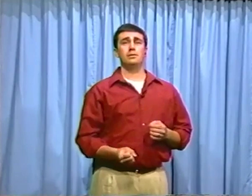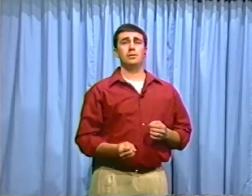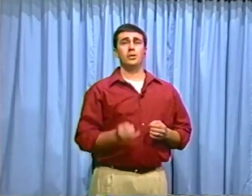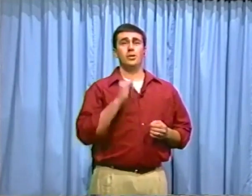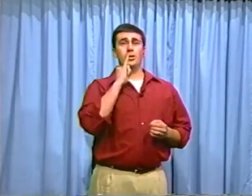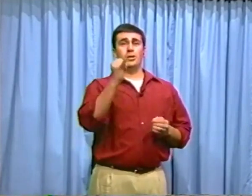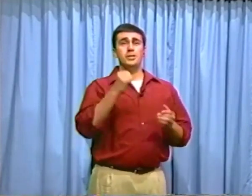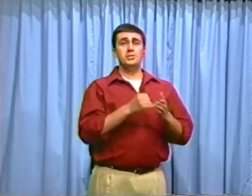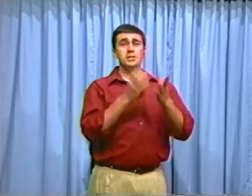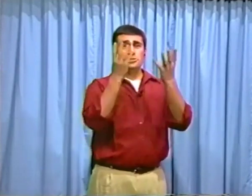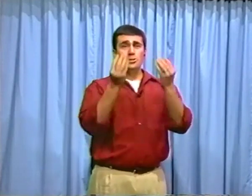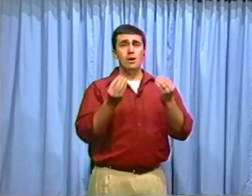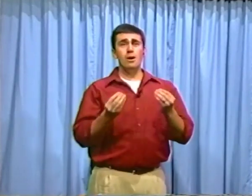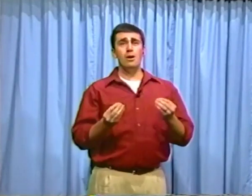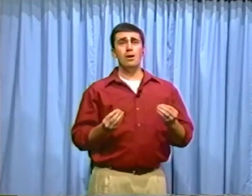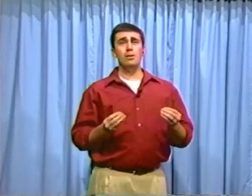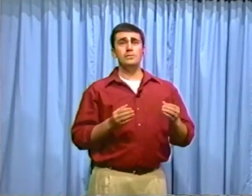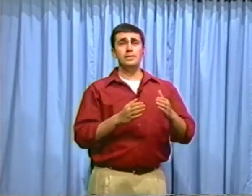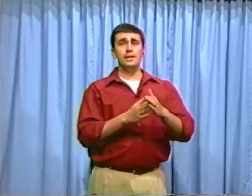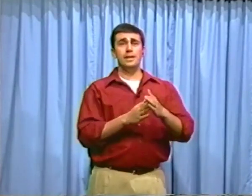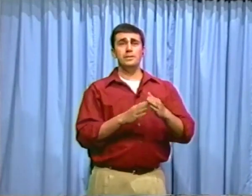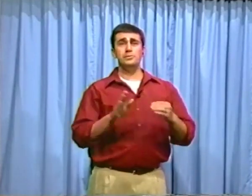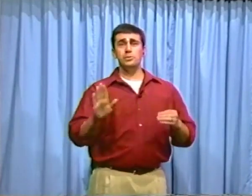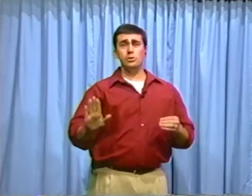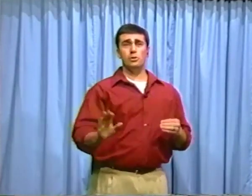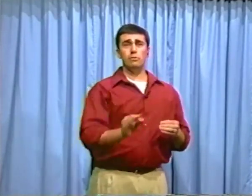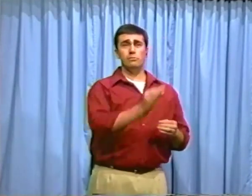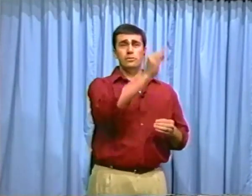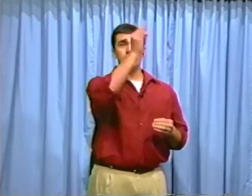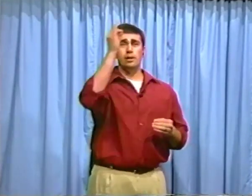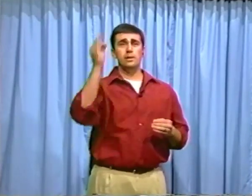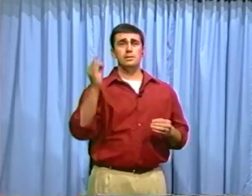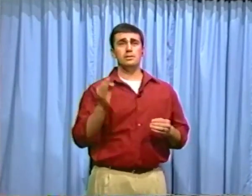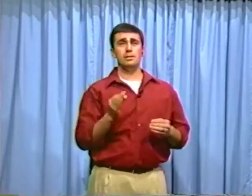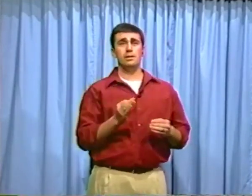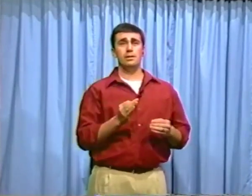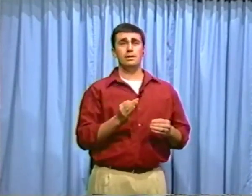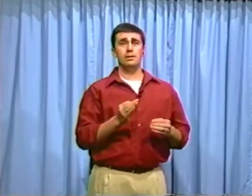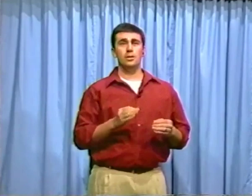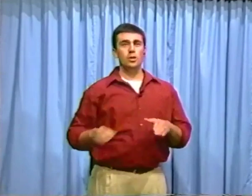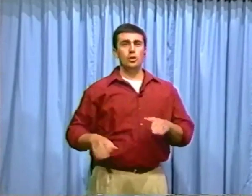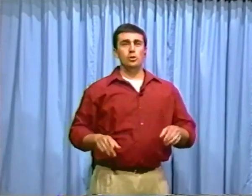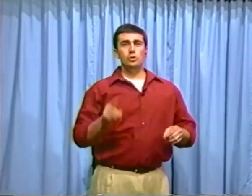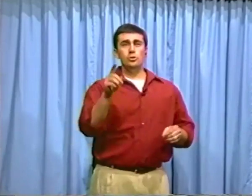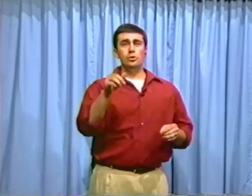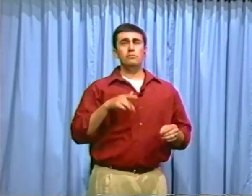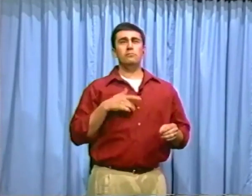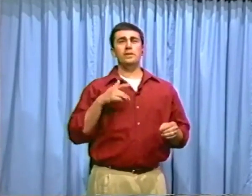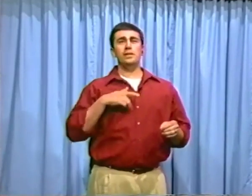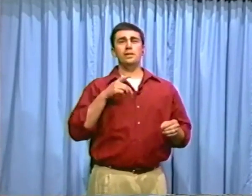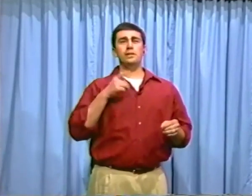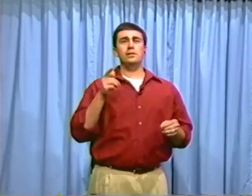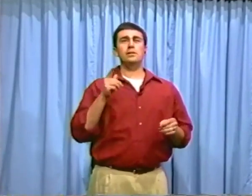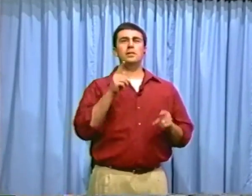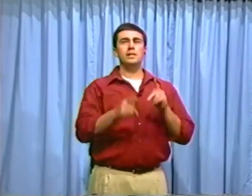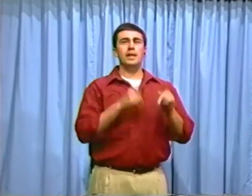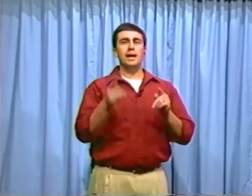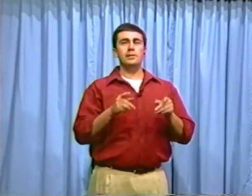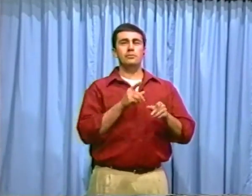Is it soft against your face? Do you feel a kind